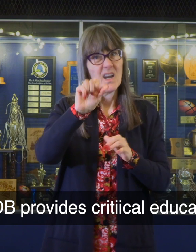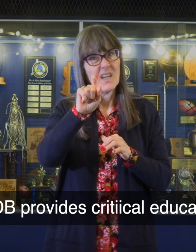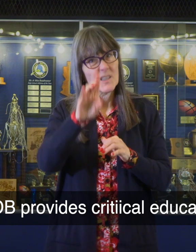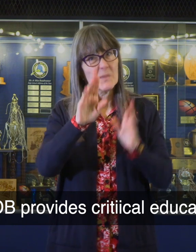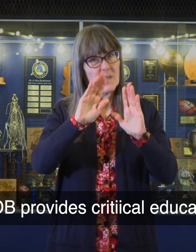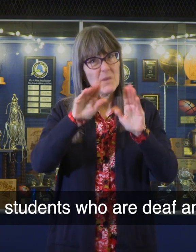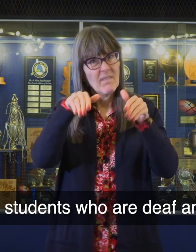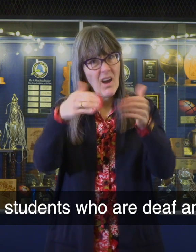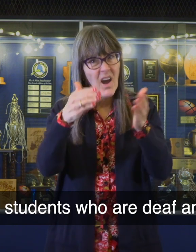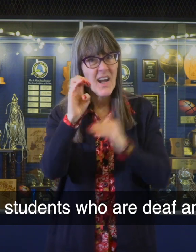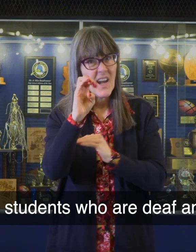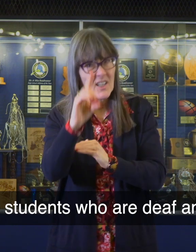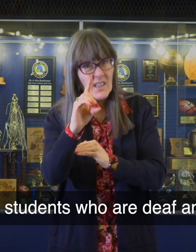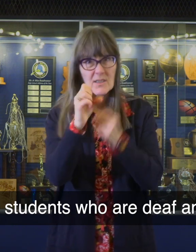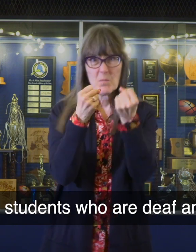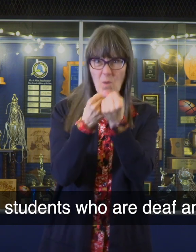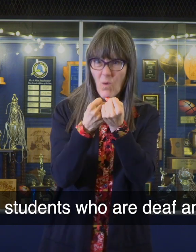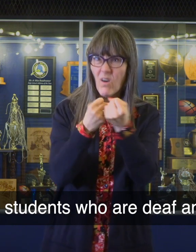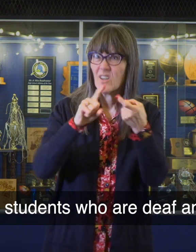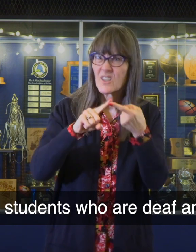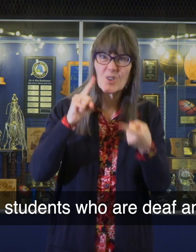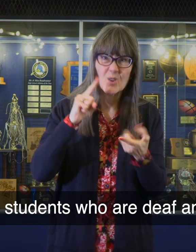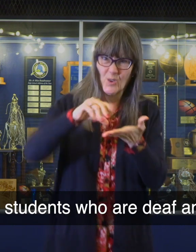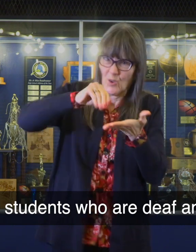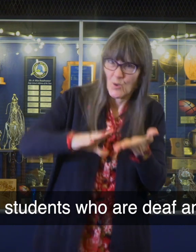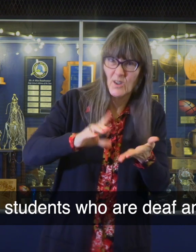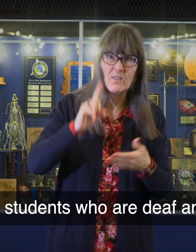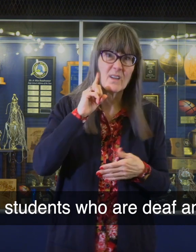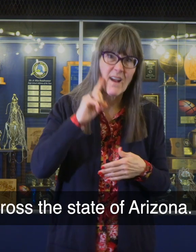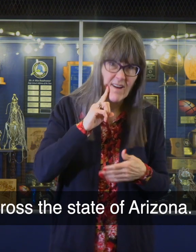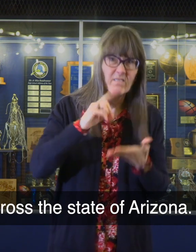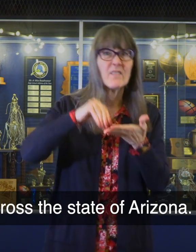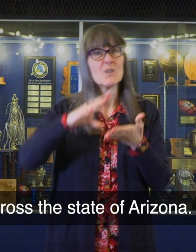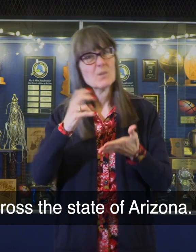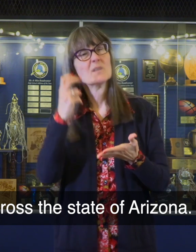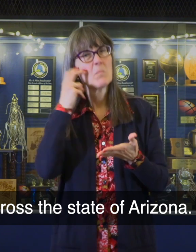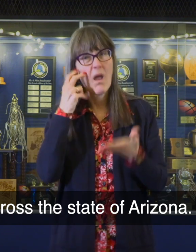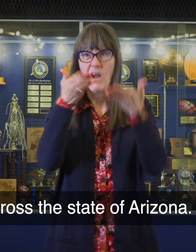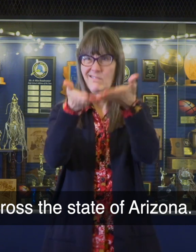educational support to students who are deaf and blind across the state of Arizona.